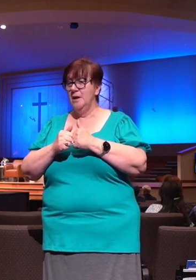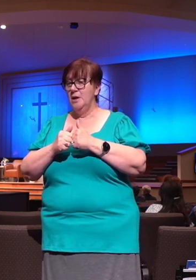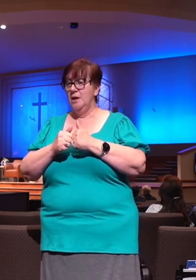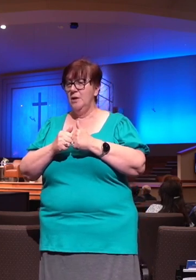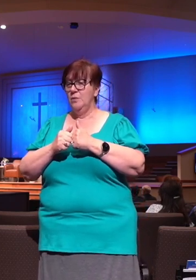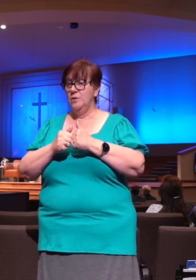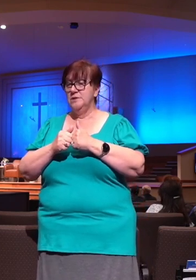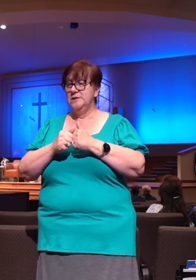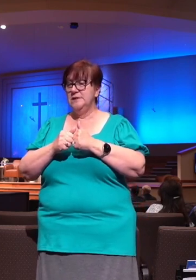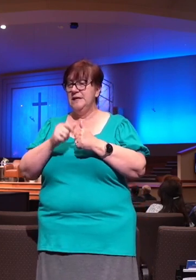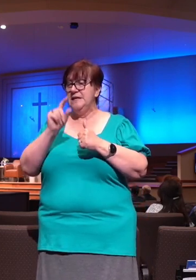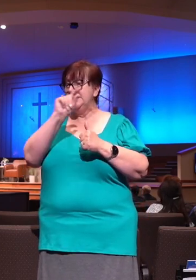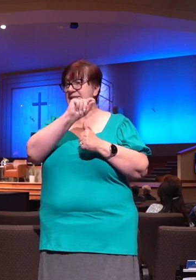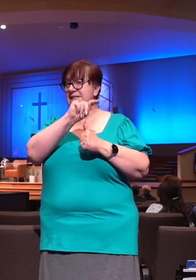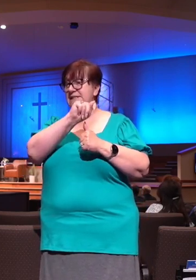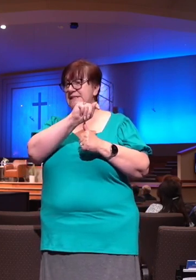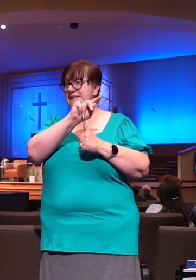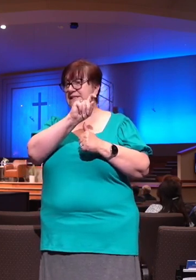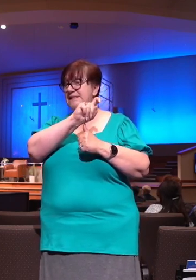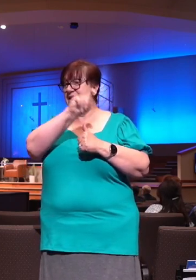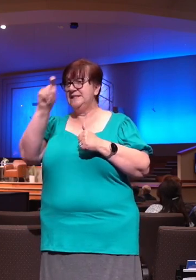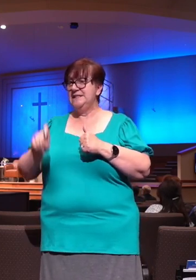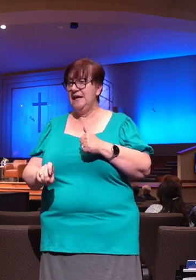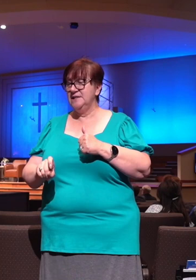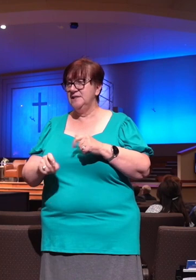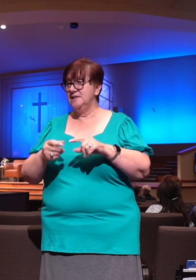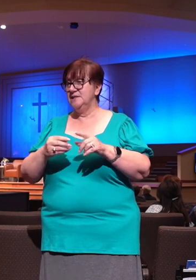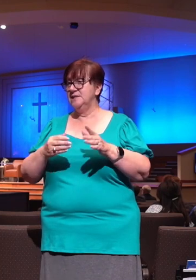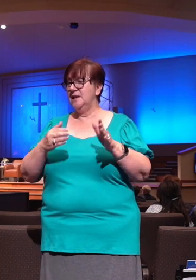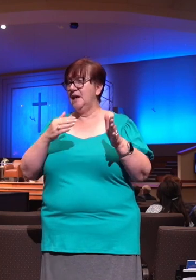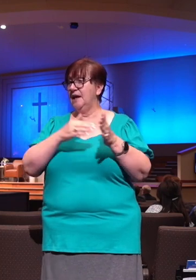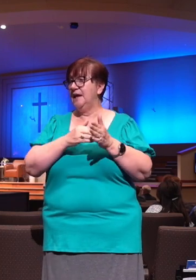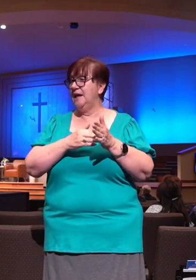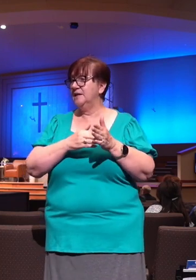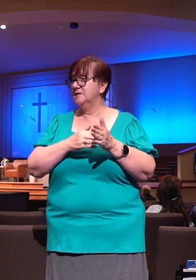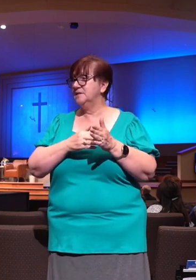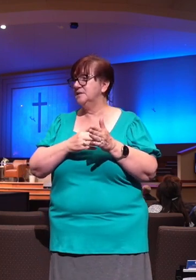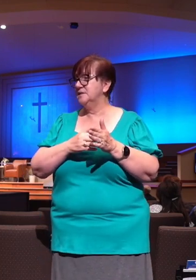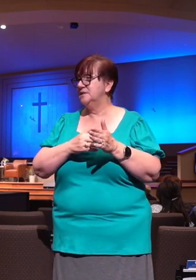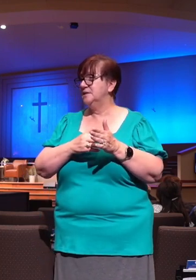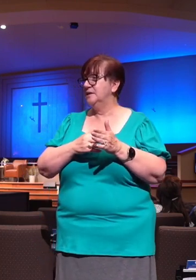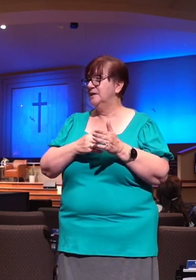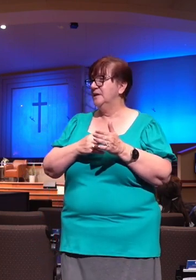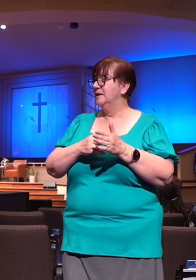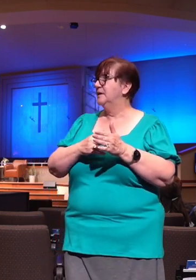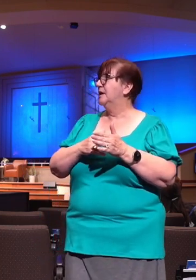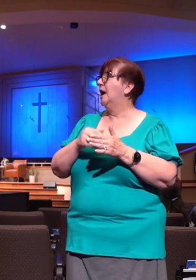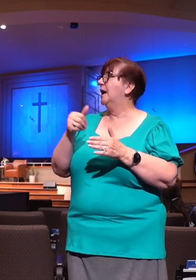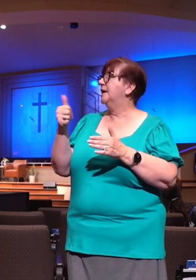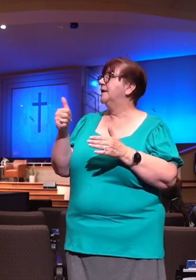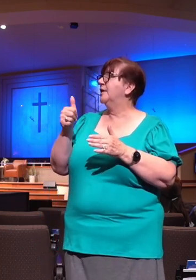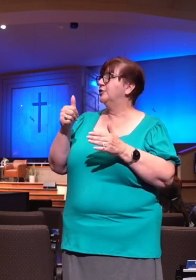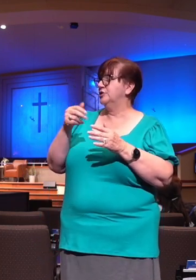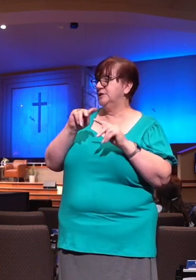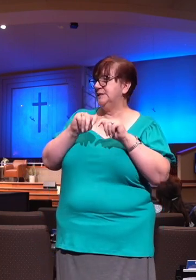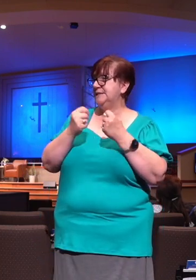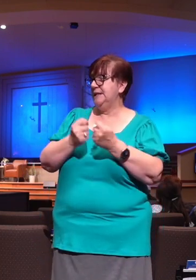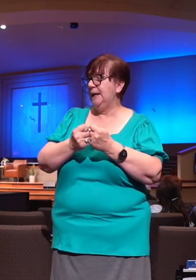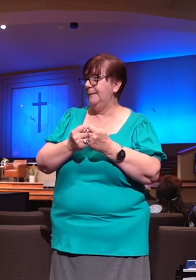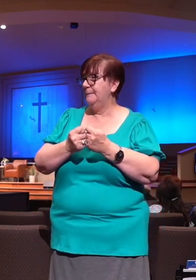talking about, the Super Bowl, during the Super Bowl, Pepsi aired a television commercial where at the end of the commercial, they're talking about all this free stuff